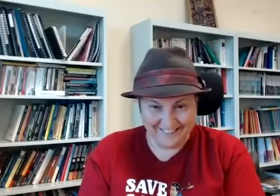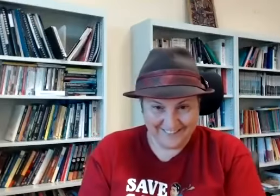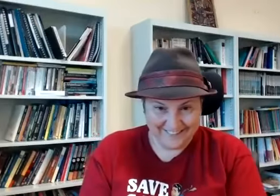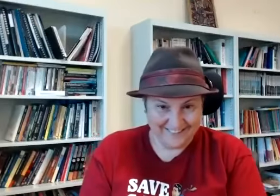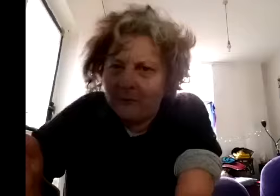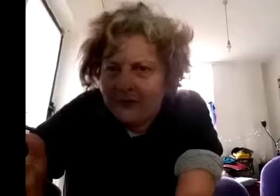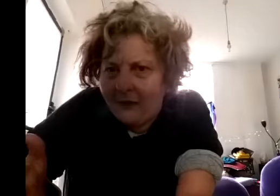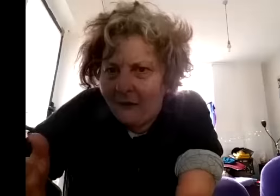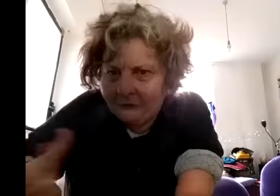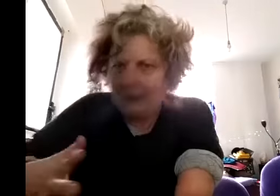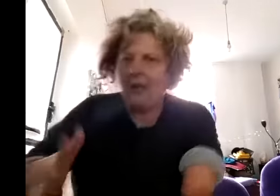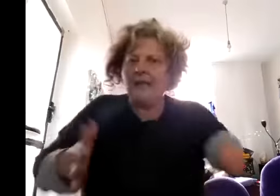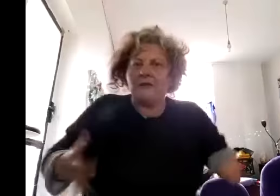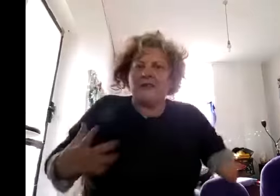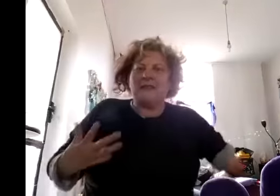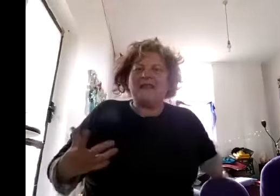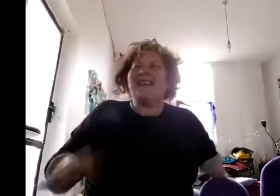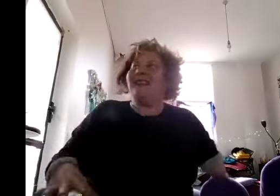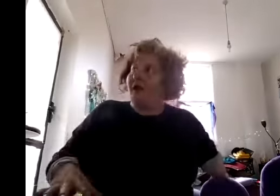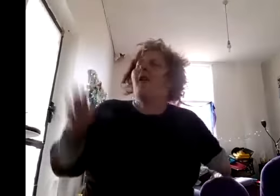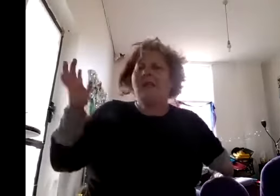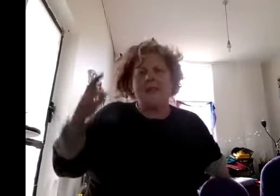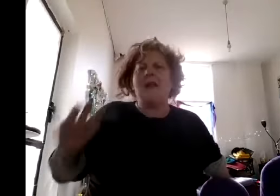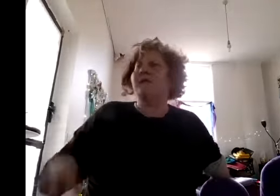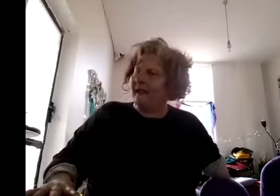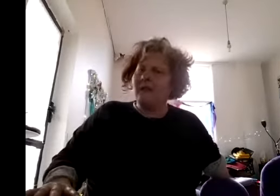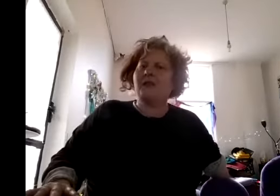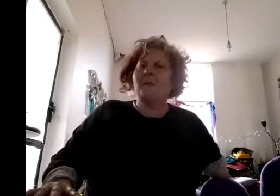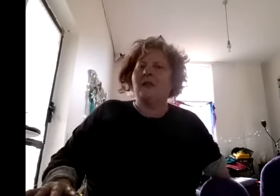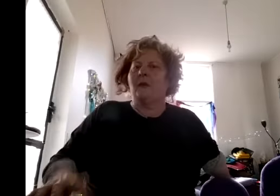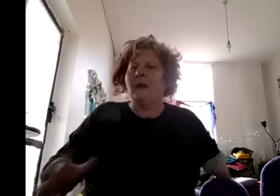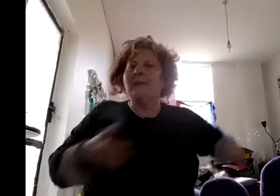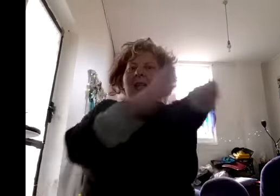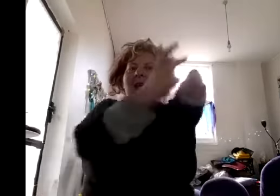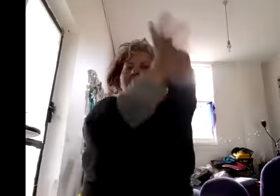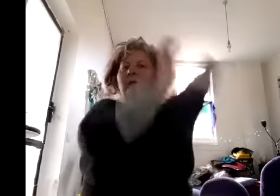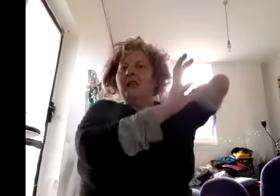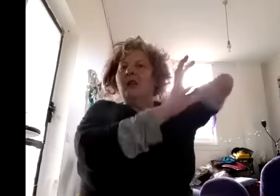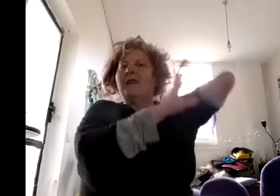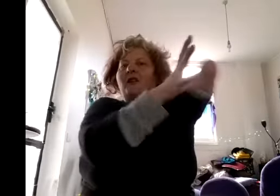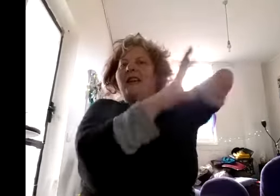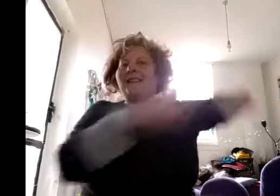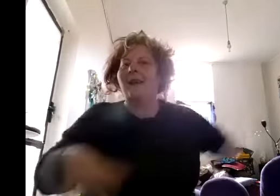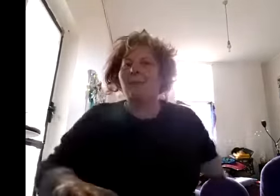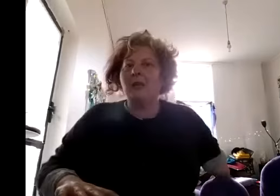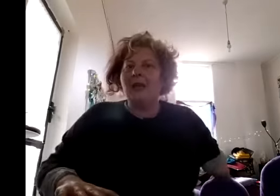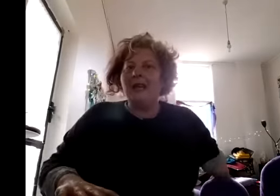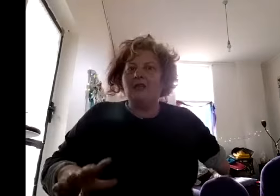waiting for a bomb to go off and just sort of staying there going to lovely thank you so much no whatever and then you know this guy gets up and i just